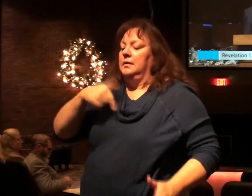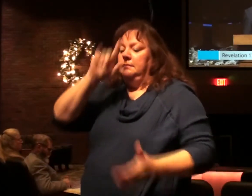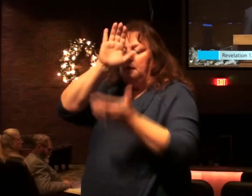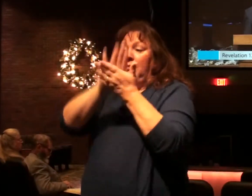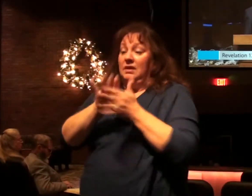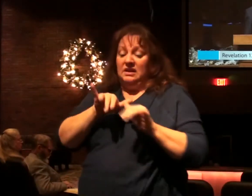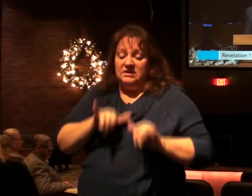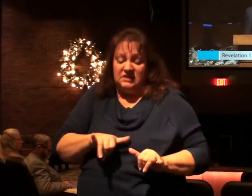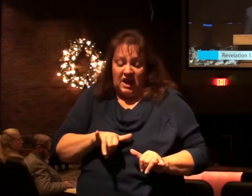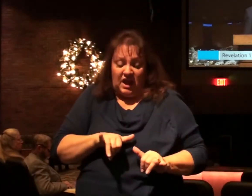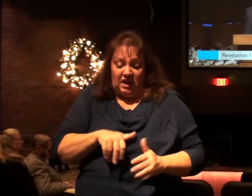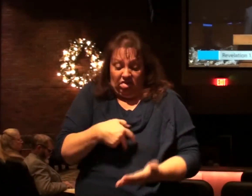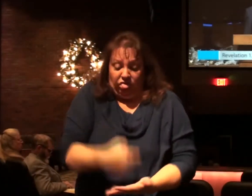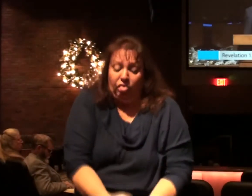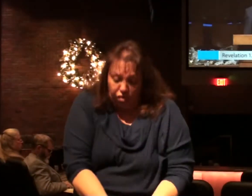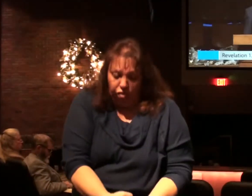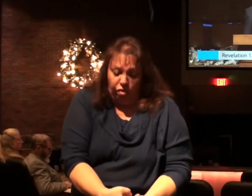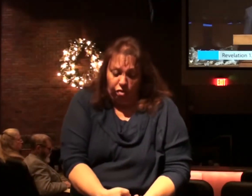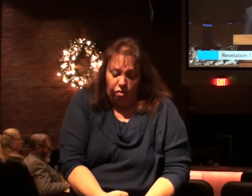don't stay stumbled.